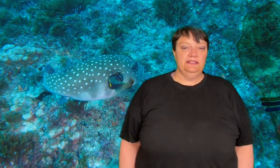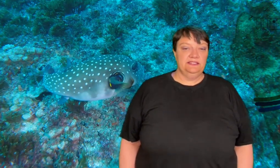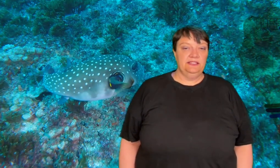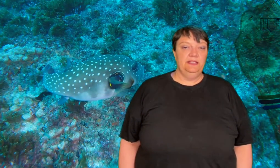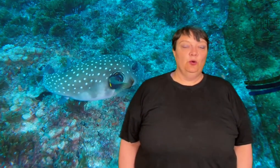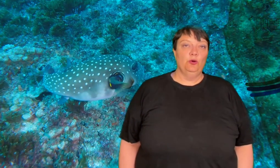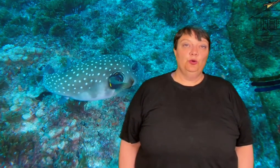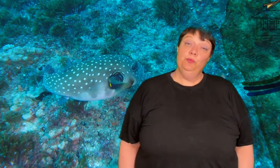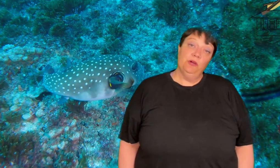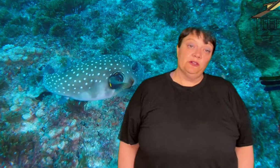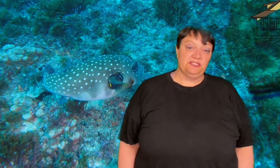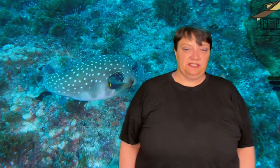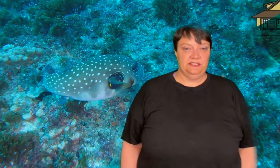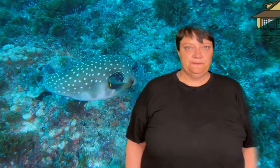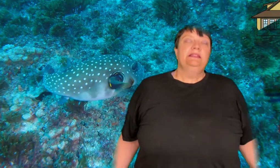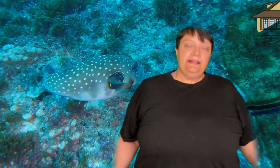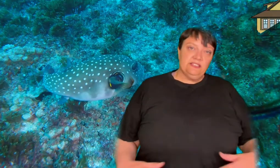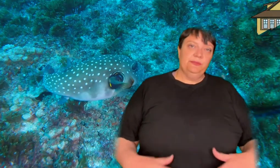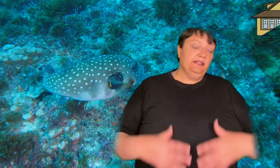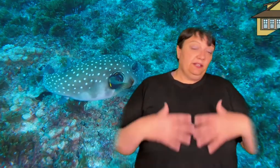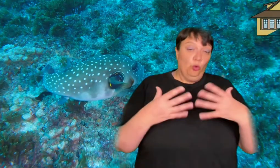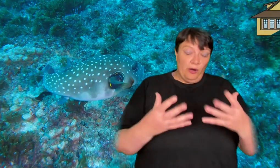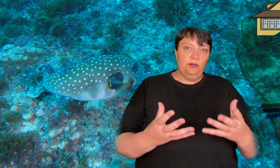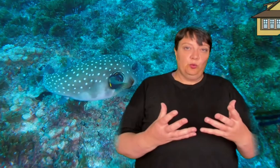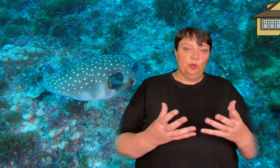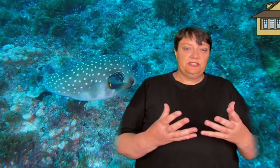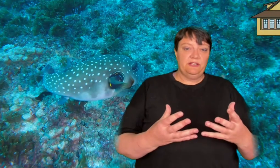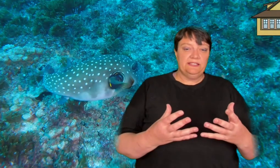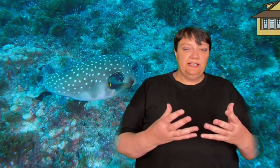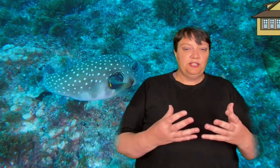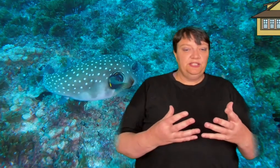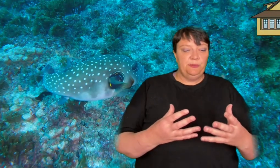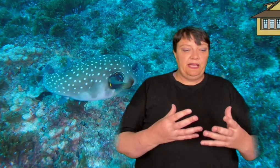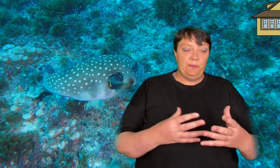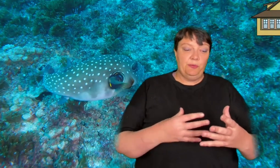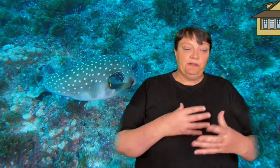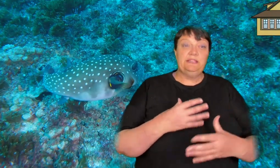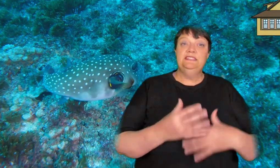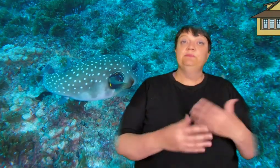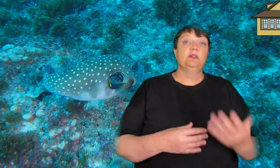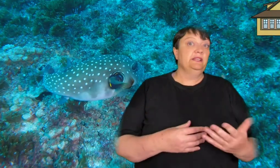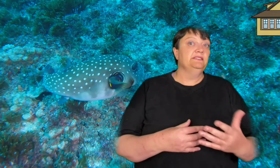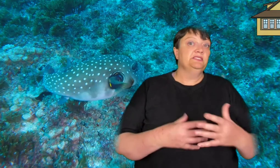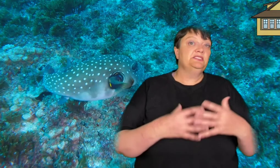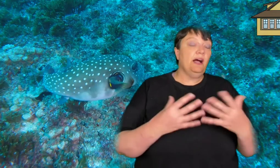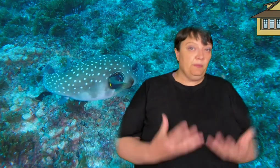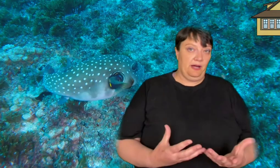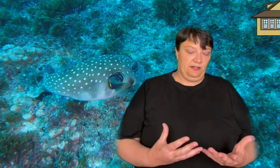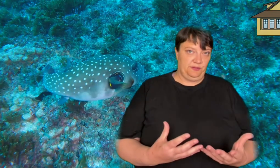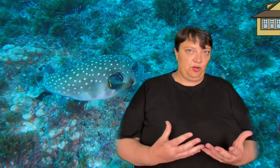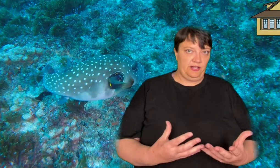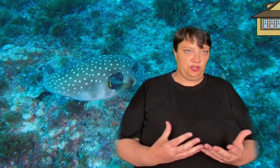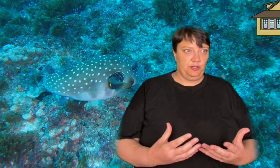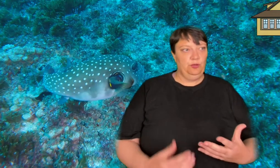a city or who builds cities. That does mean that your underwater civilization needs to be capable of at least building some